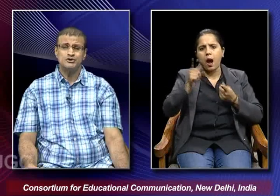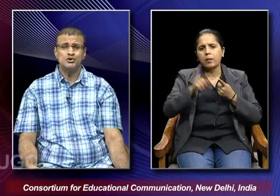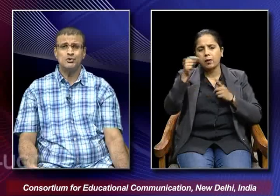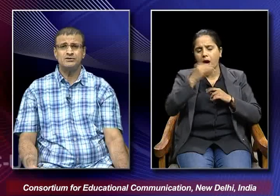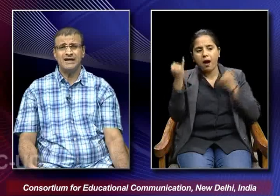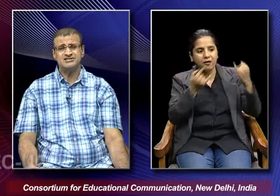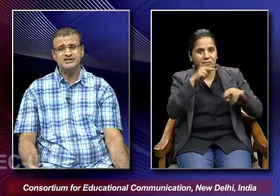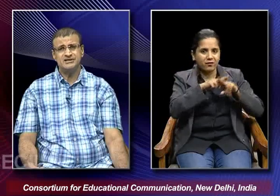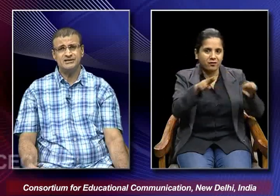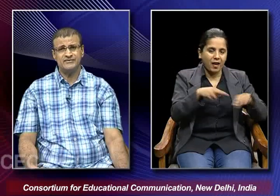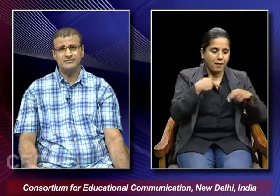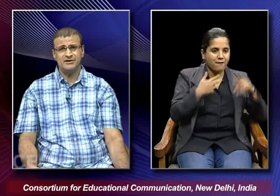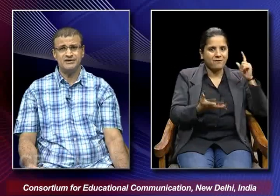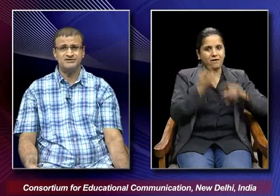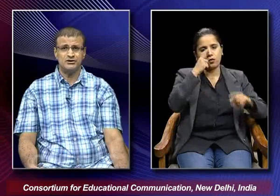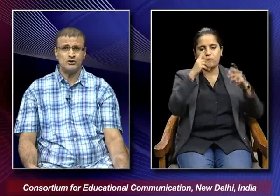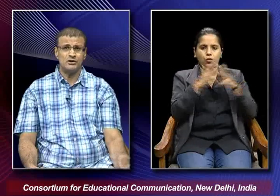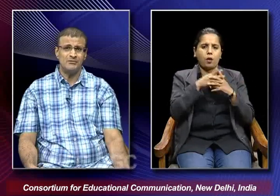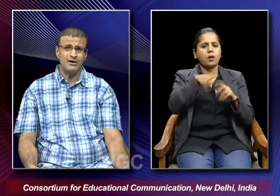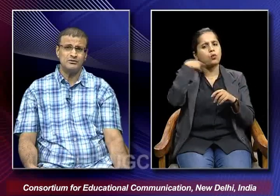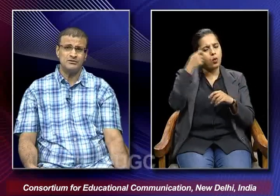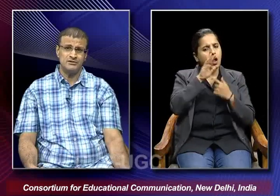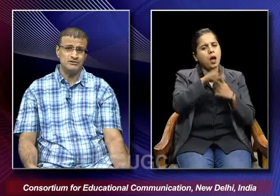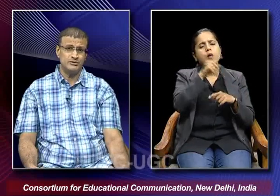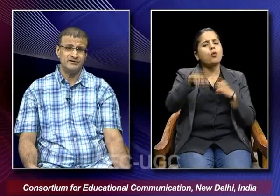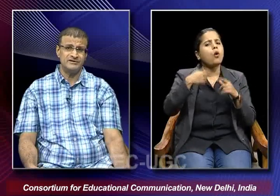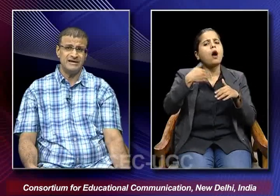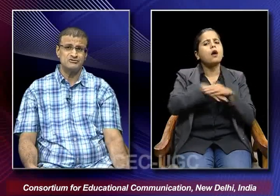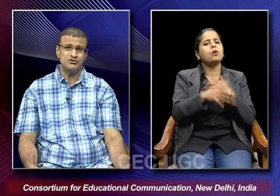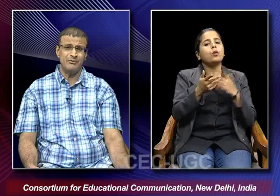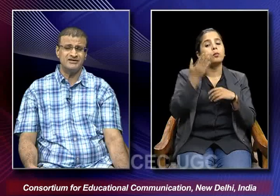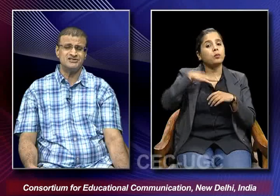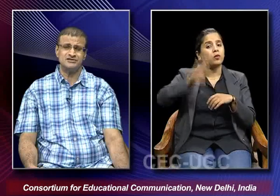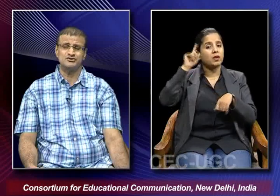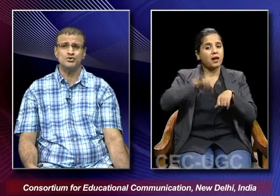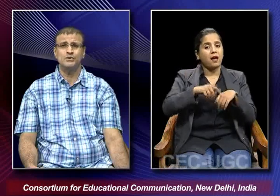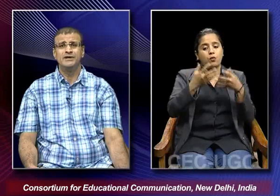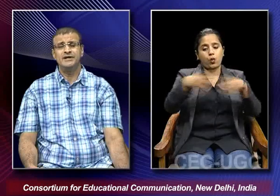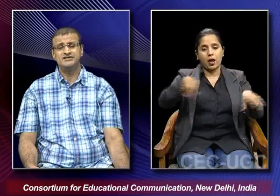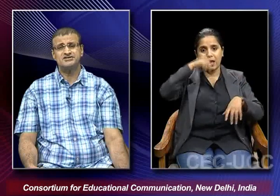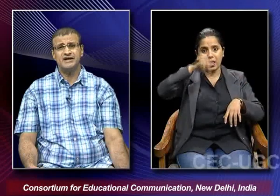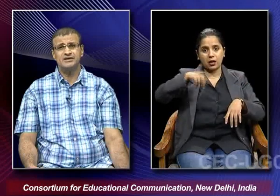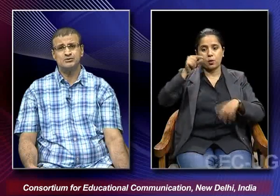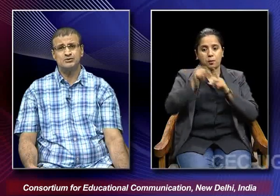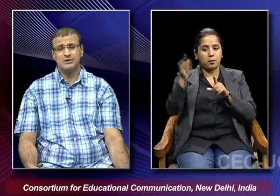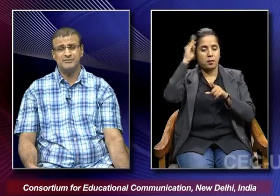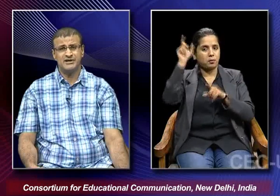so largely the film is talking about during the times of partition so it is trying to communicate